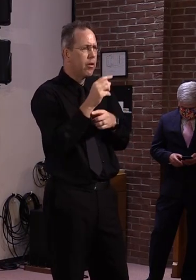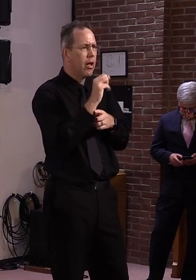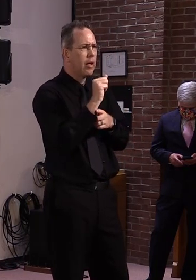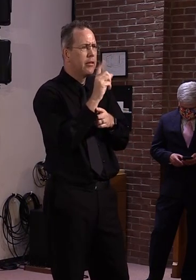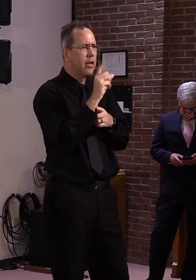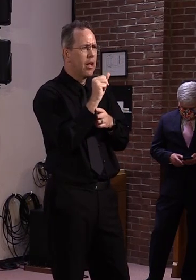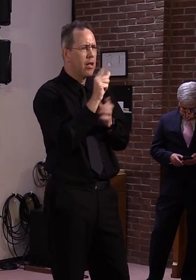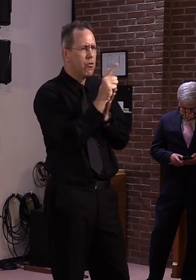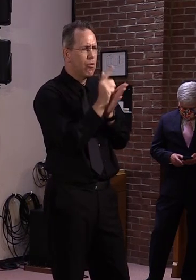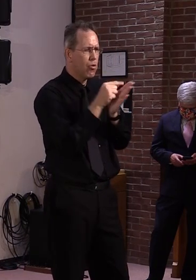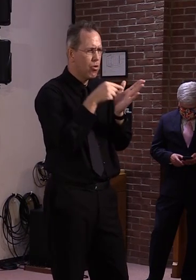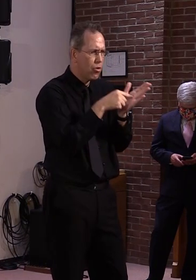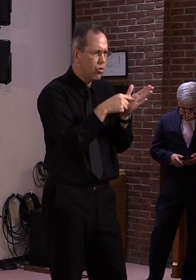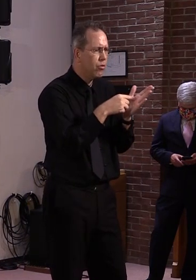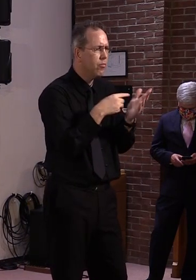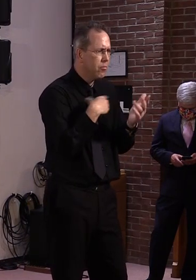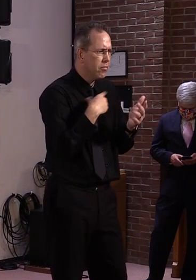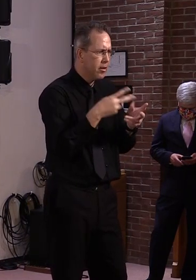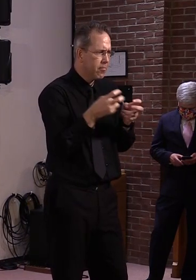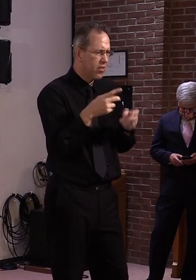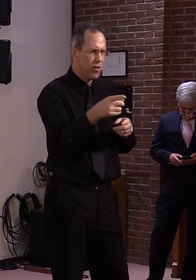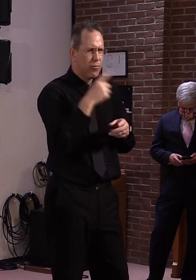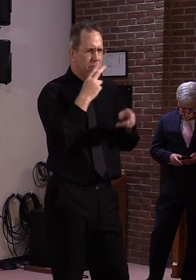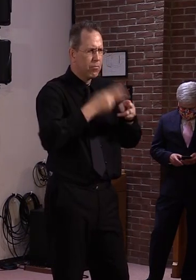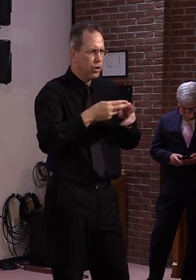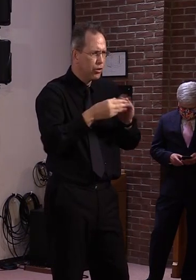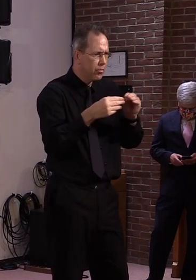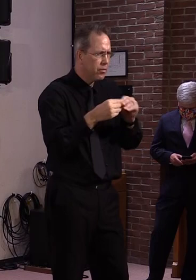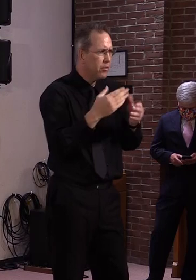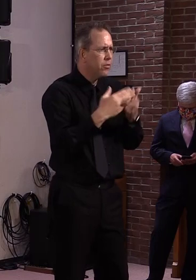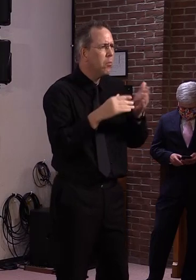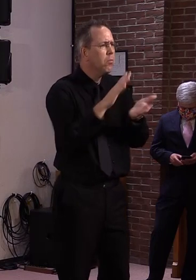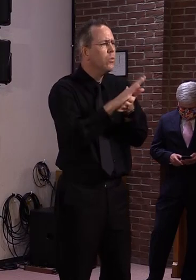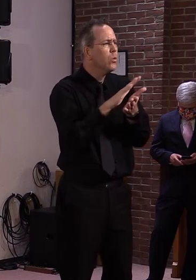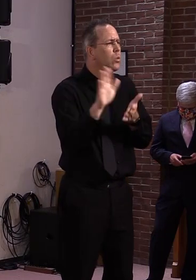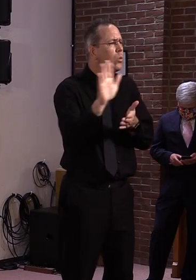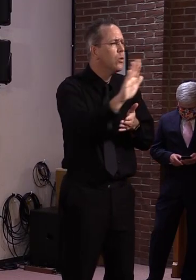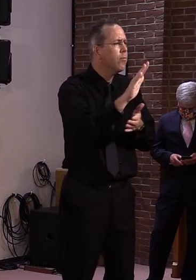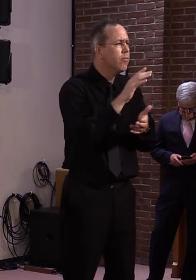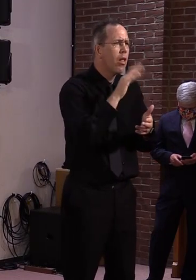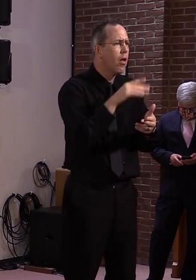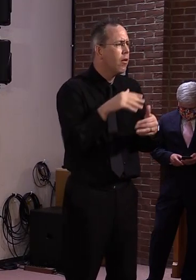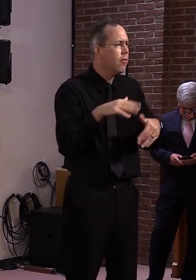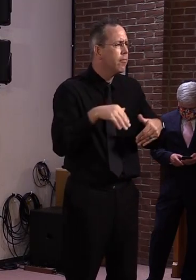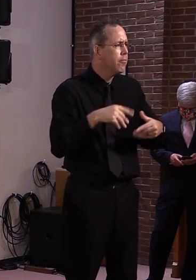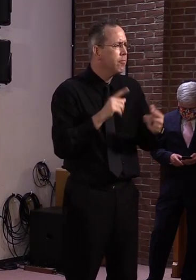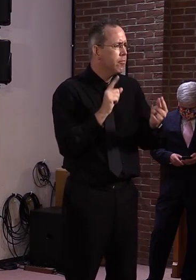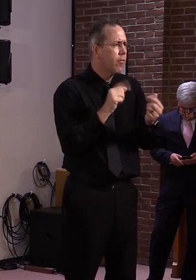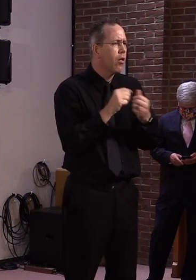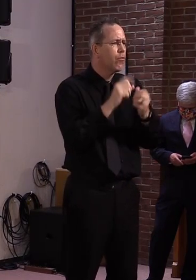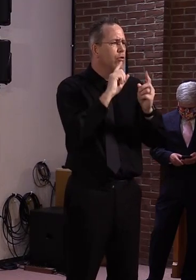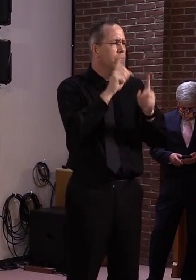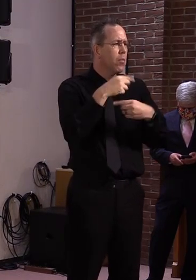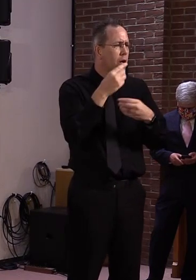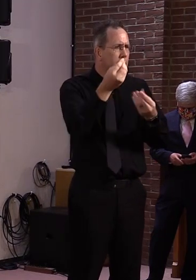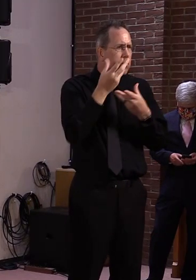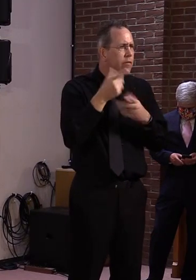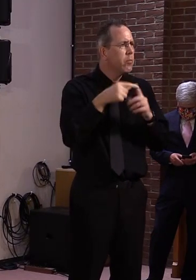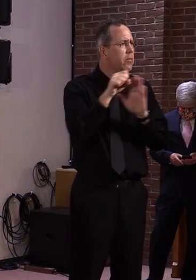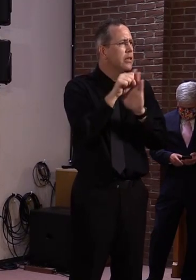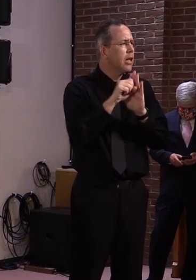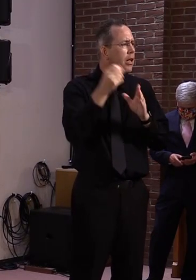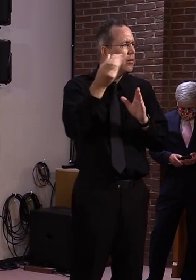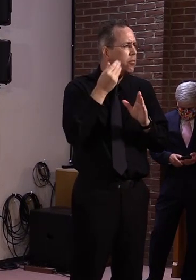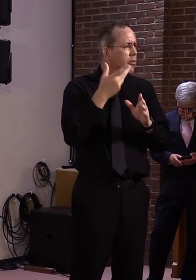measures that you mentioned, uh, they haven't received adequate feedback from state level on their performance level. So we, I think we have,